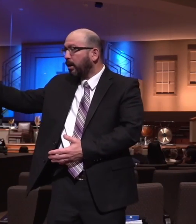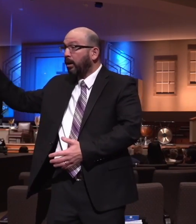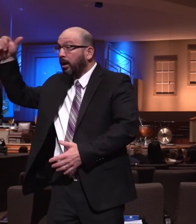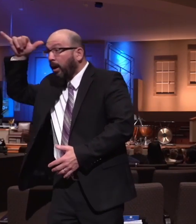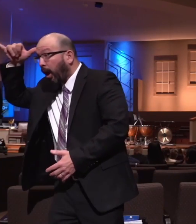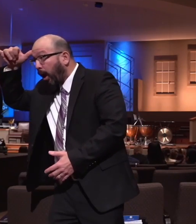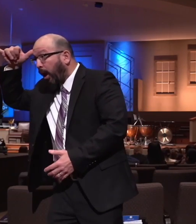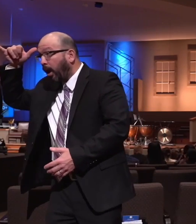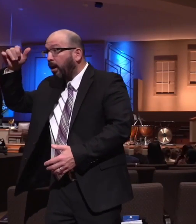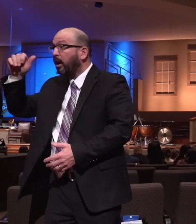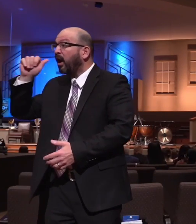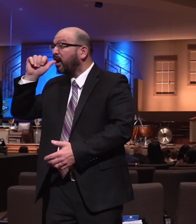It's poor cows.